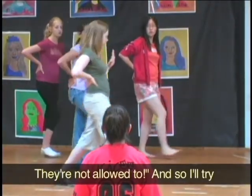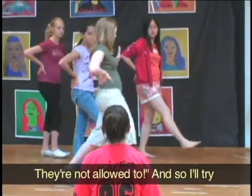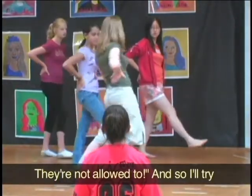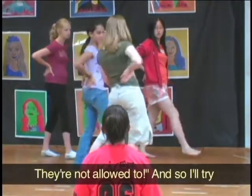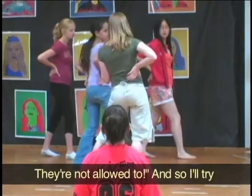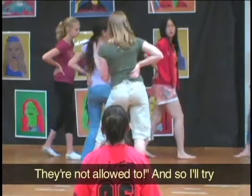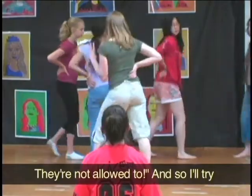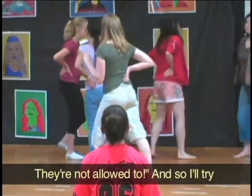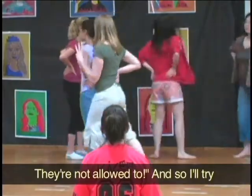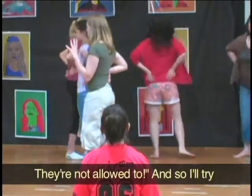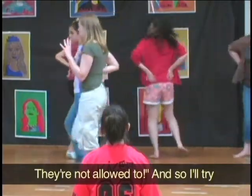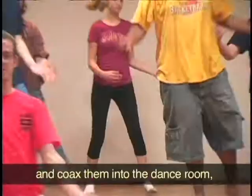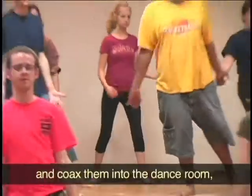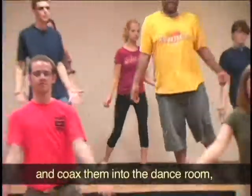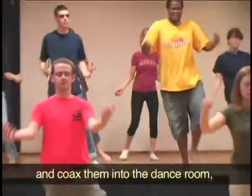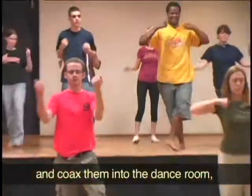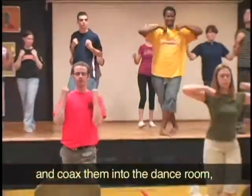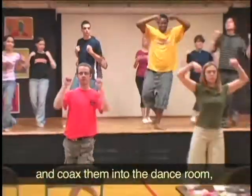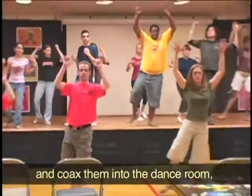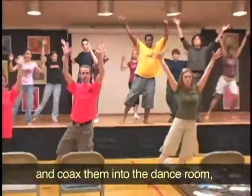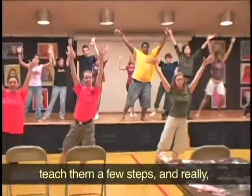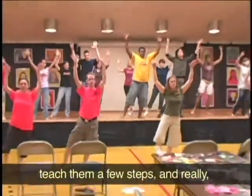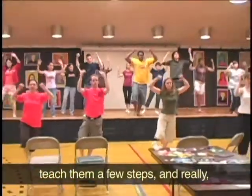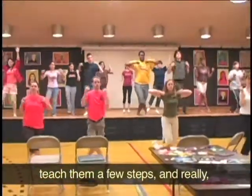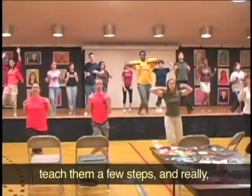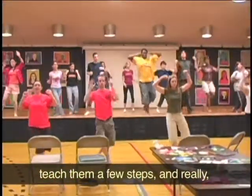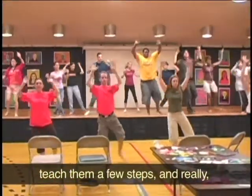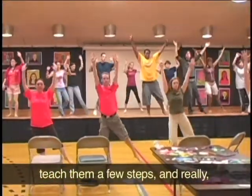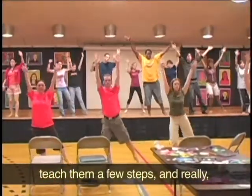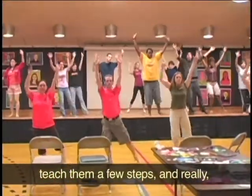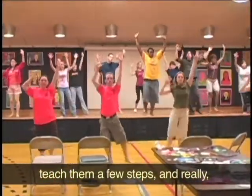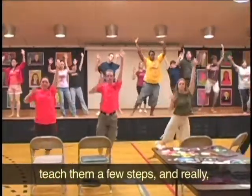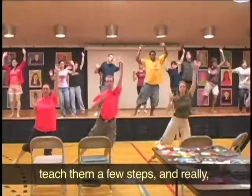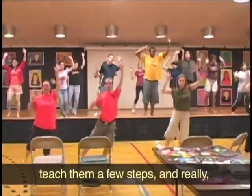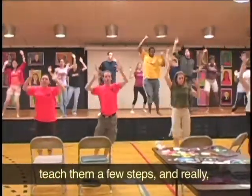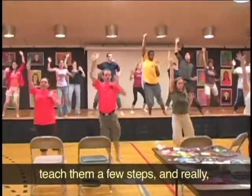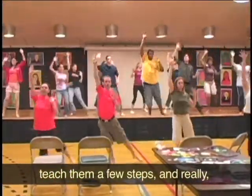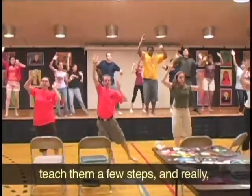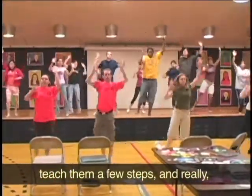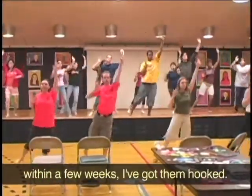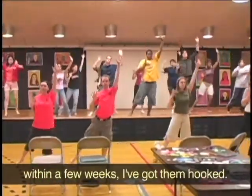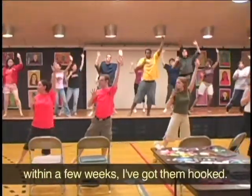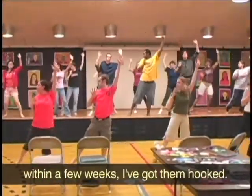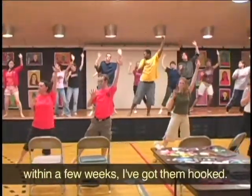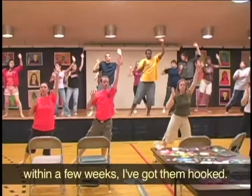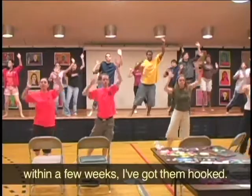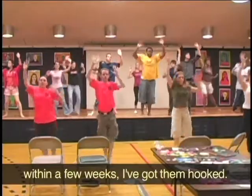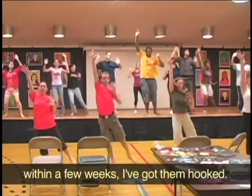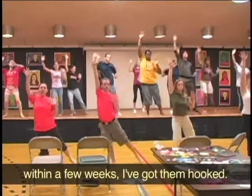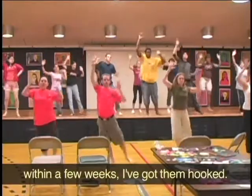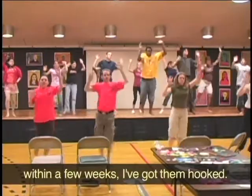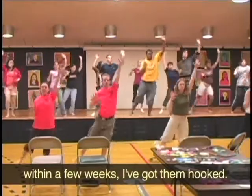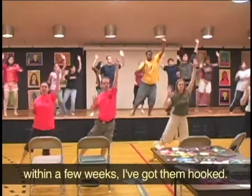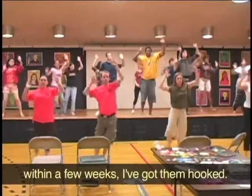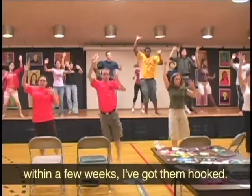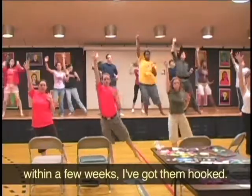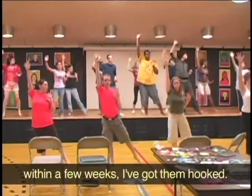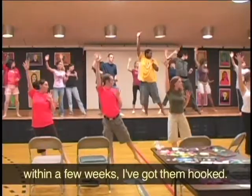to. So I'll try and coax them into the dance room, teach them a few steps and really within a few weeks I've got them